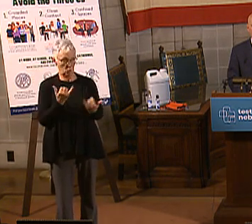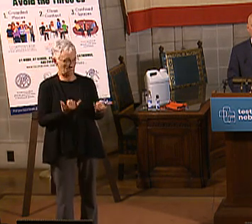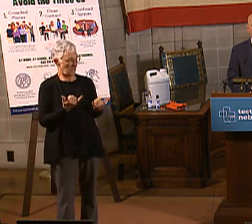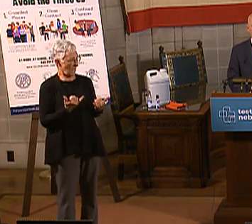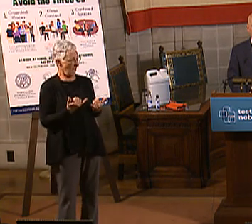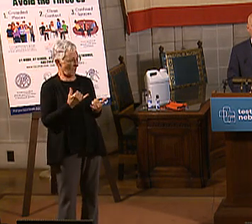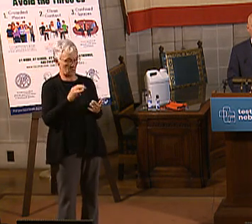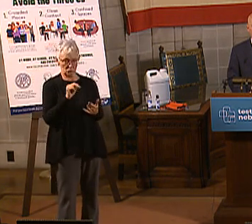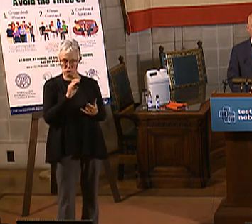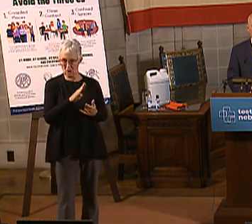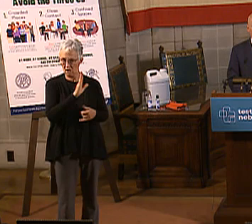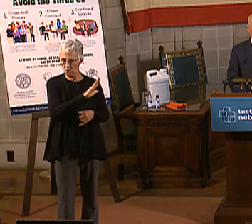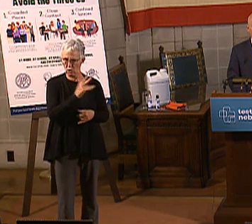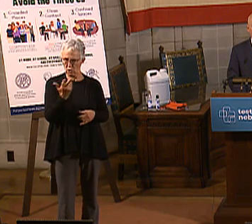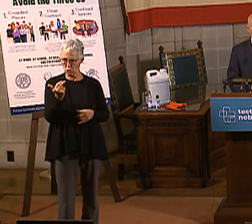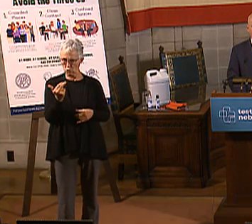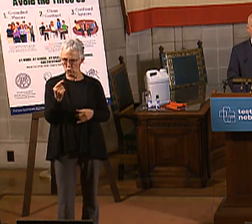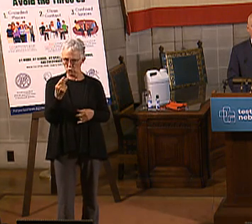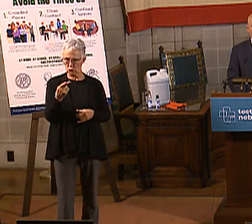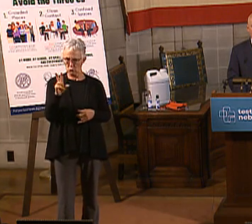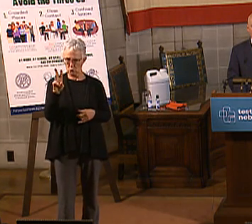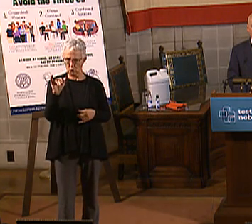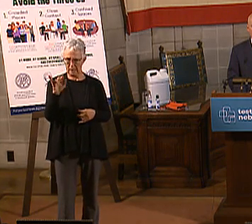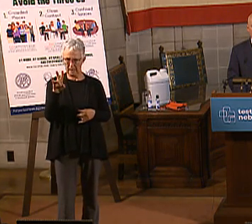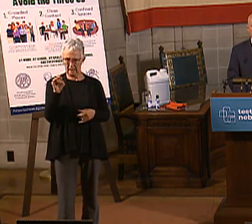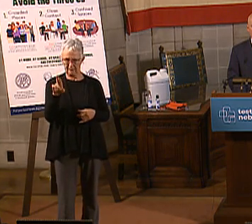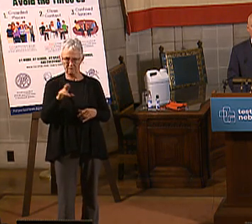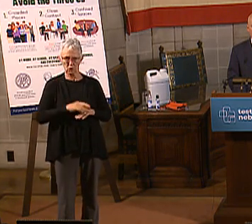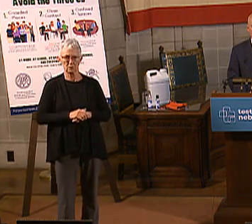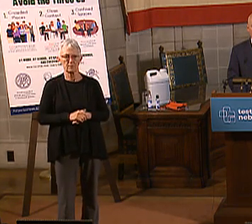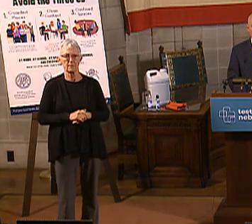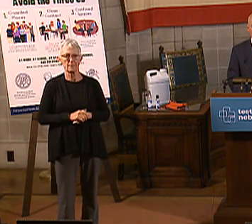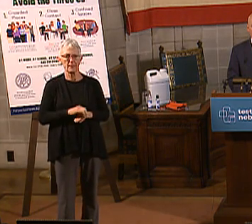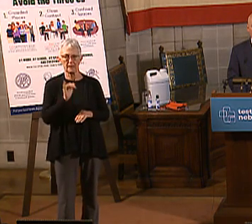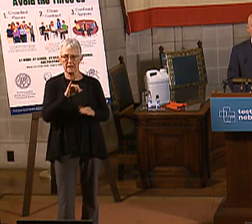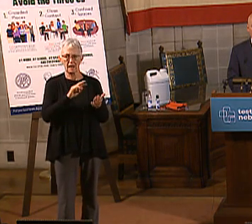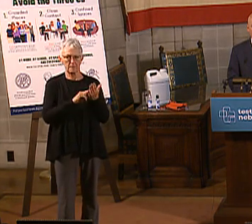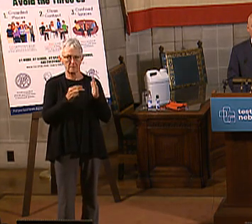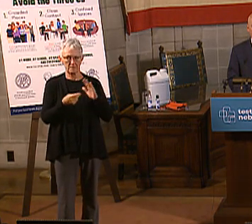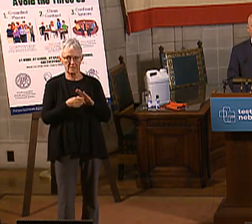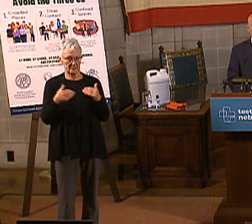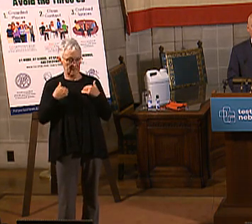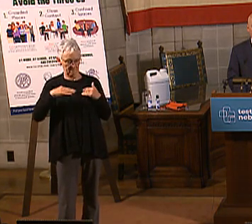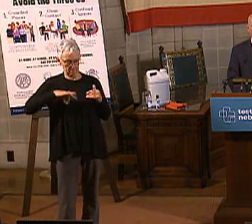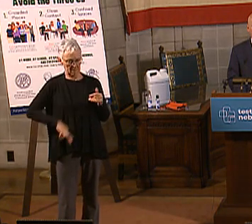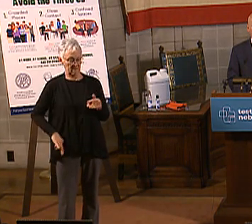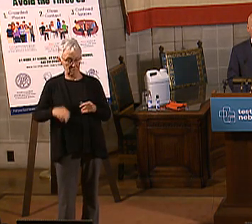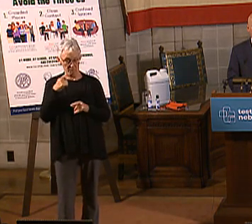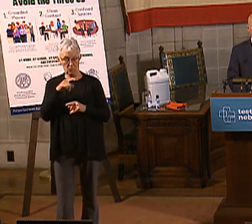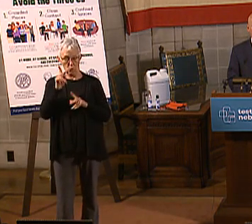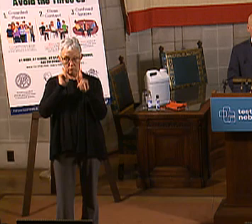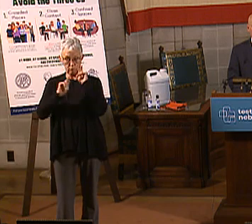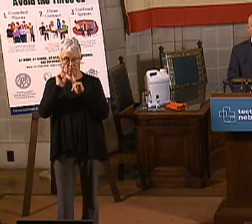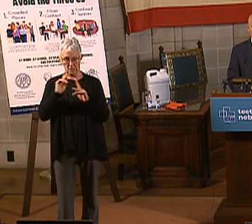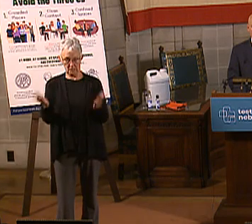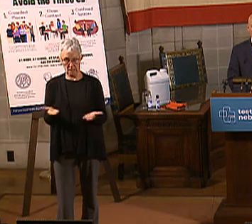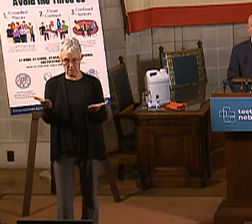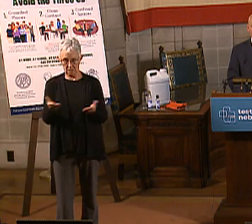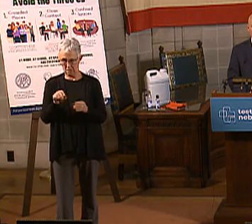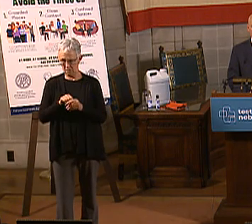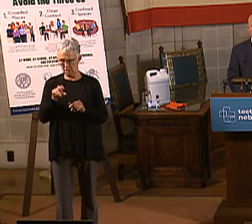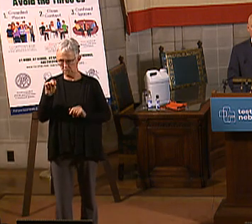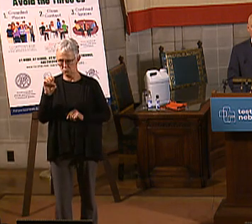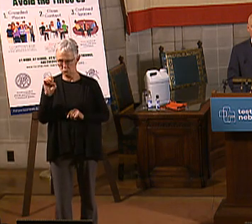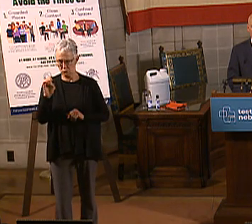But these reforms in particular represent undeniable gains for the people of Nebraska. However, as Cheryl says night